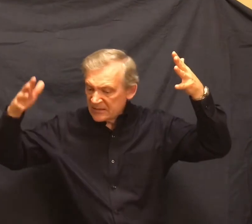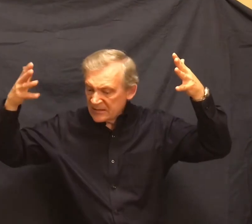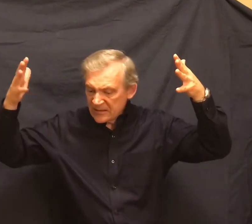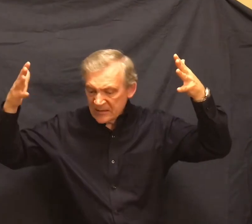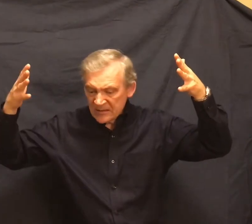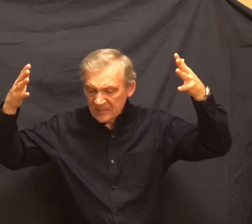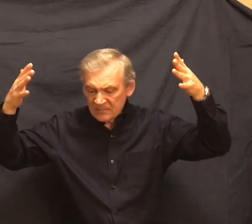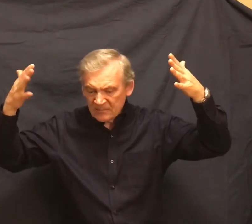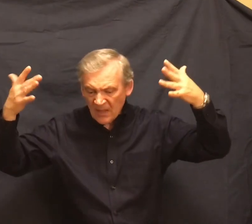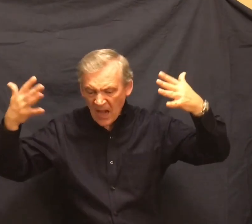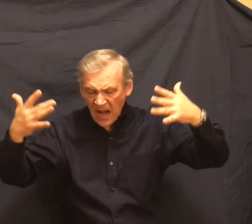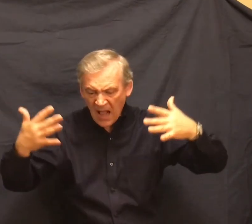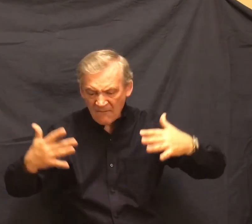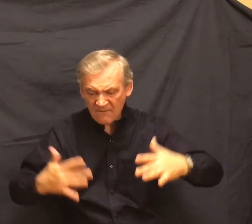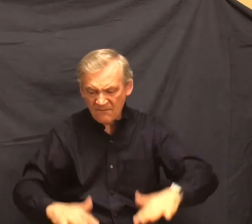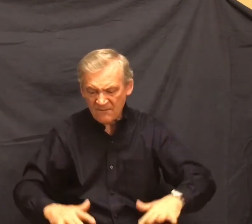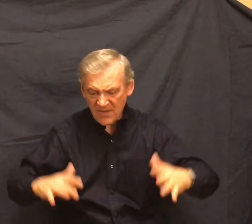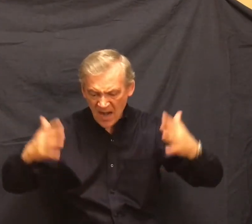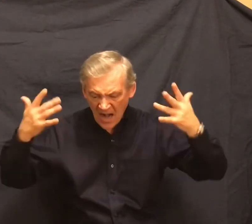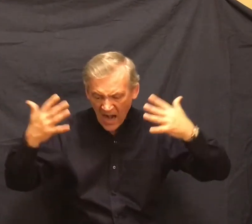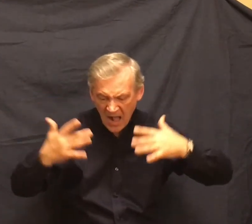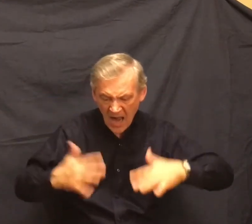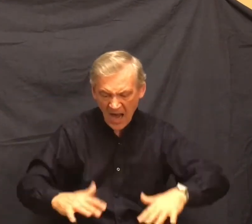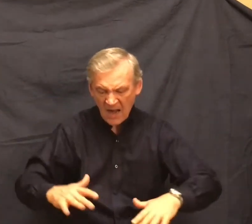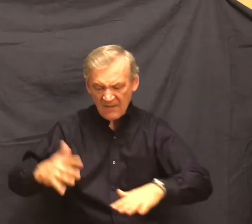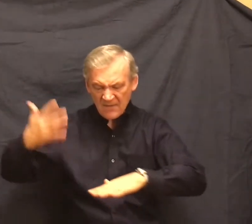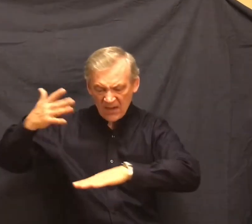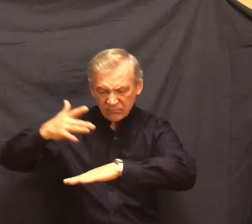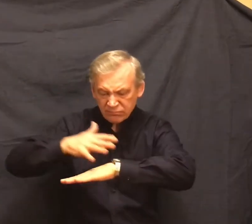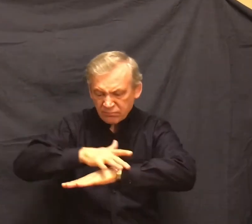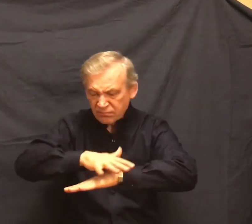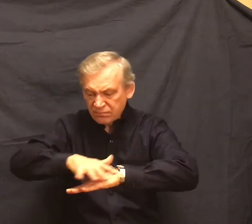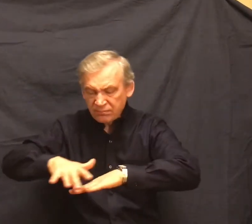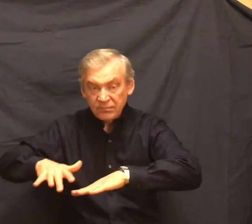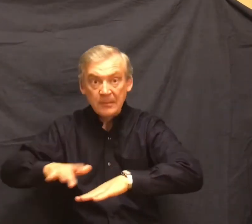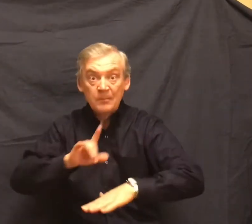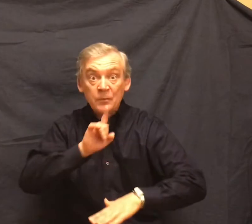crisp that a lizard makes a great skittering if he runs among them.